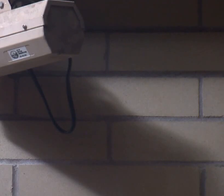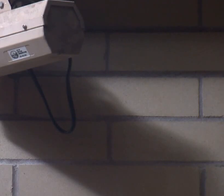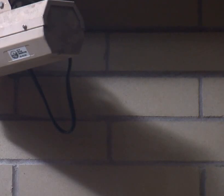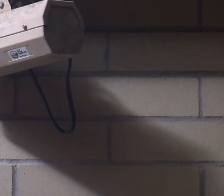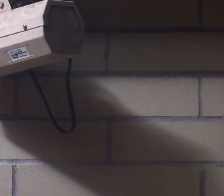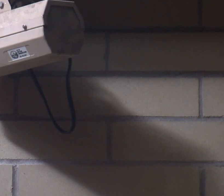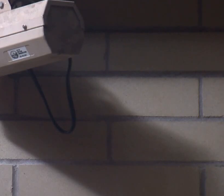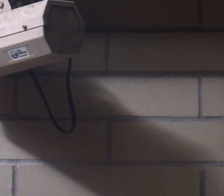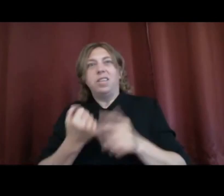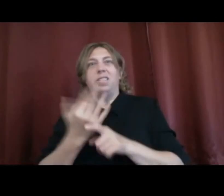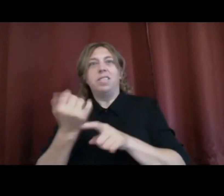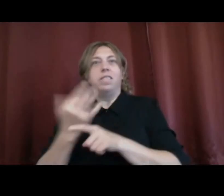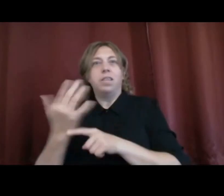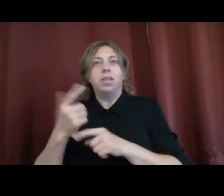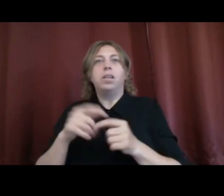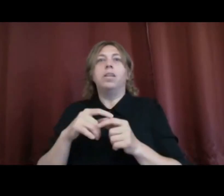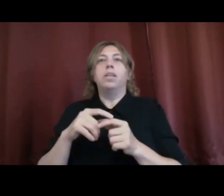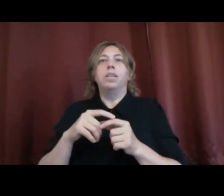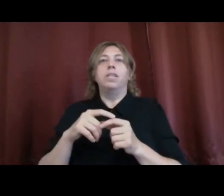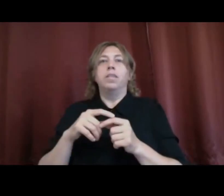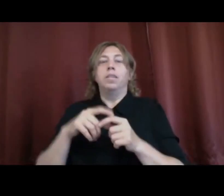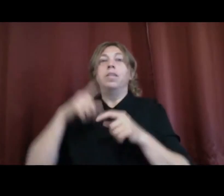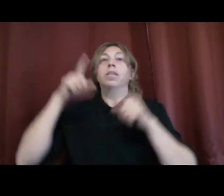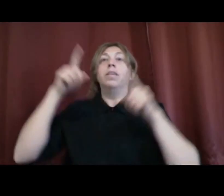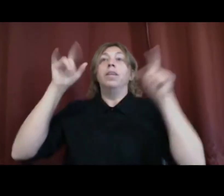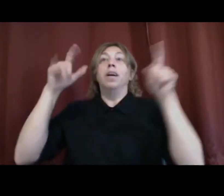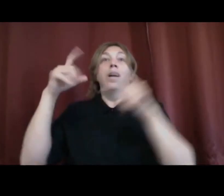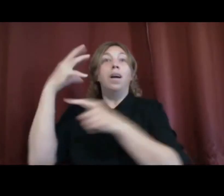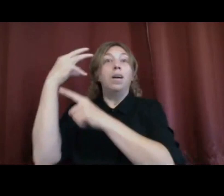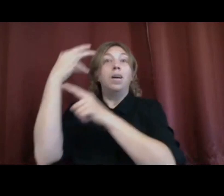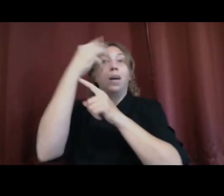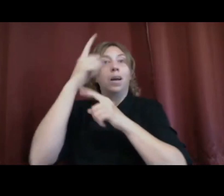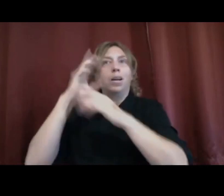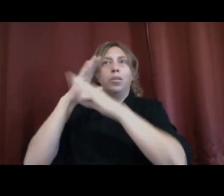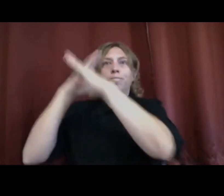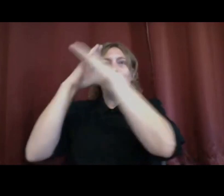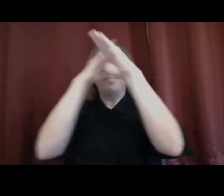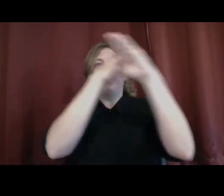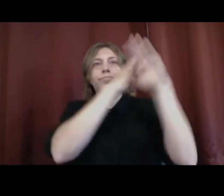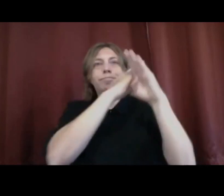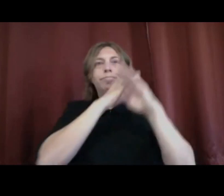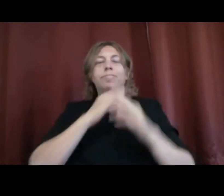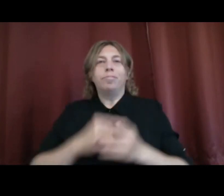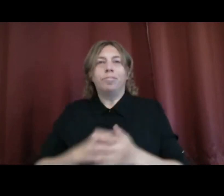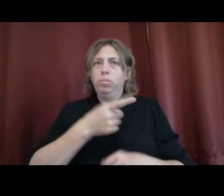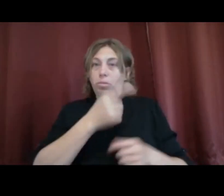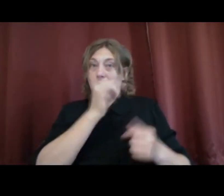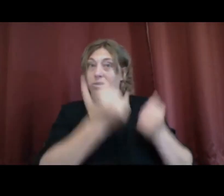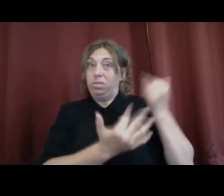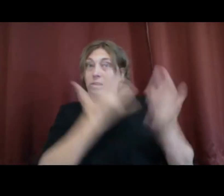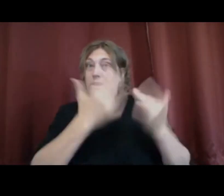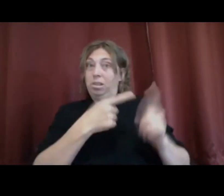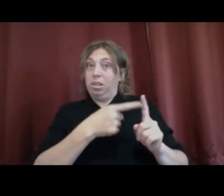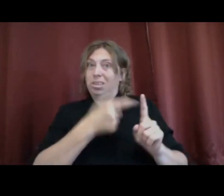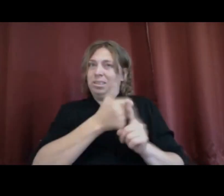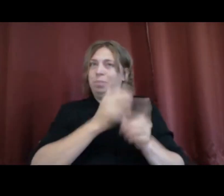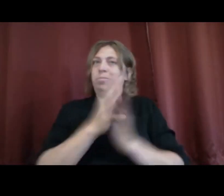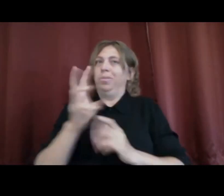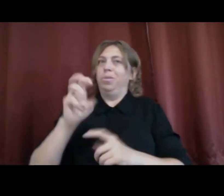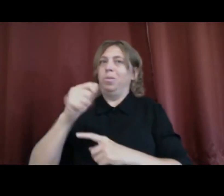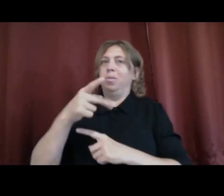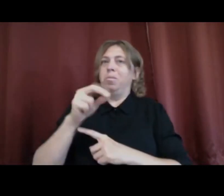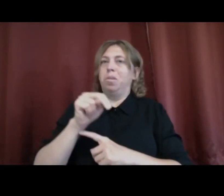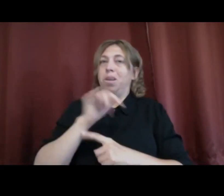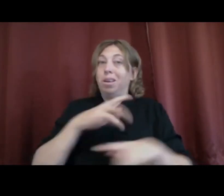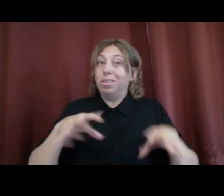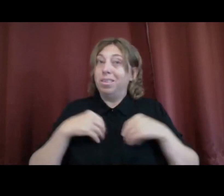cameras and they shine green lasers in the lights of officers eyes so we couldn't see what was going on. The last fatal fire I